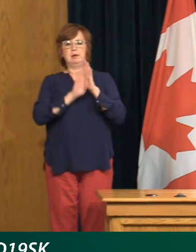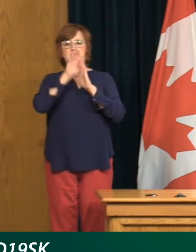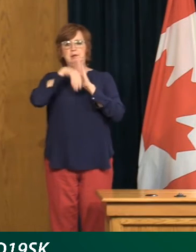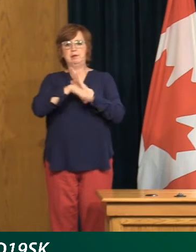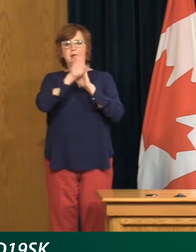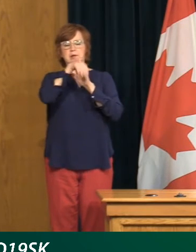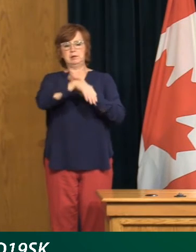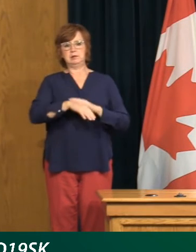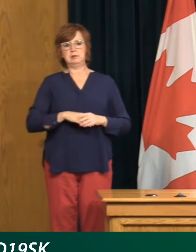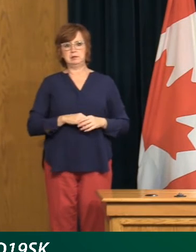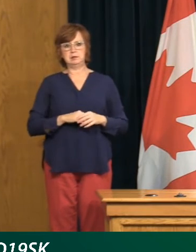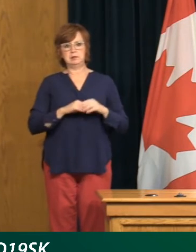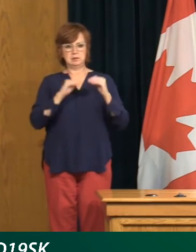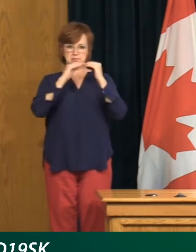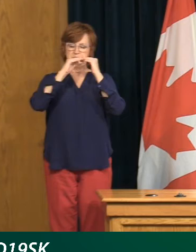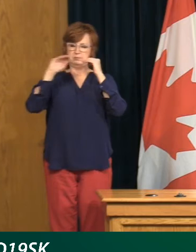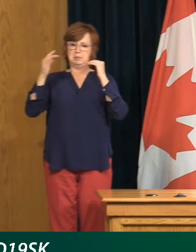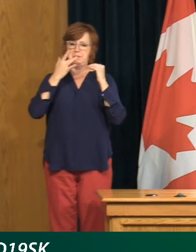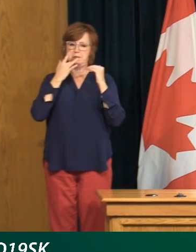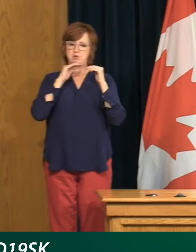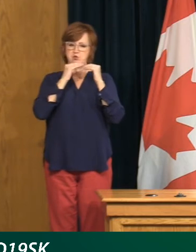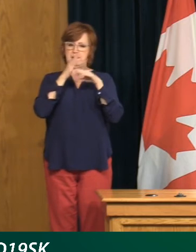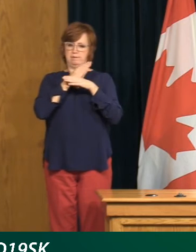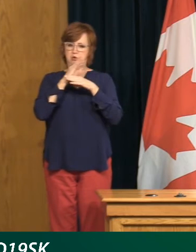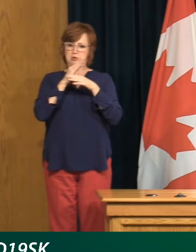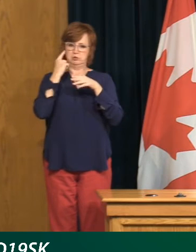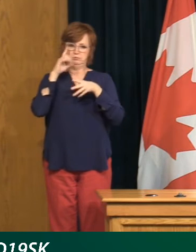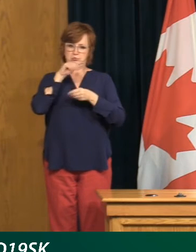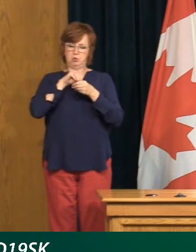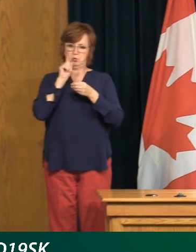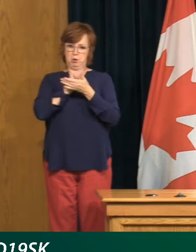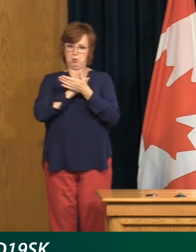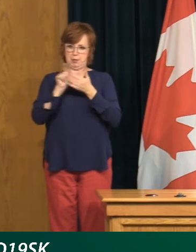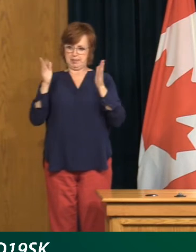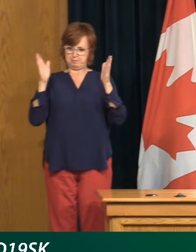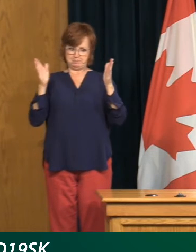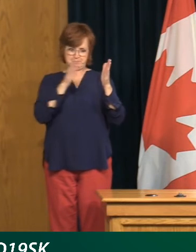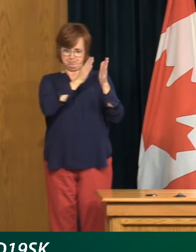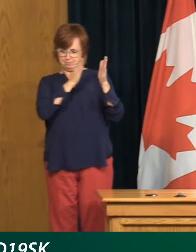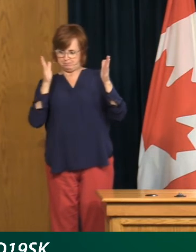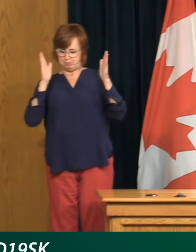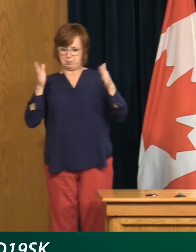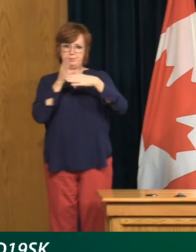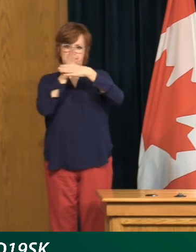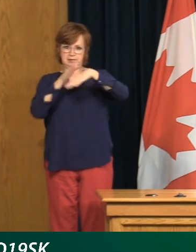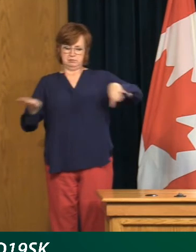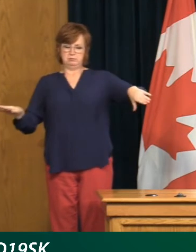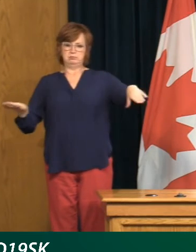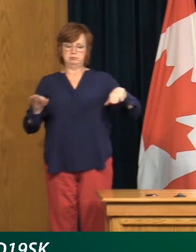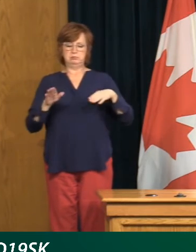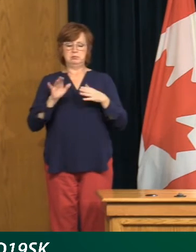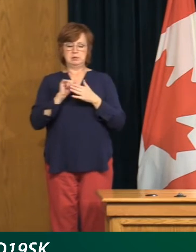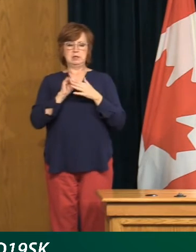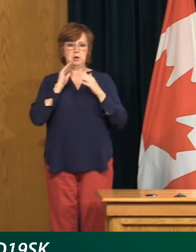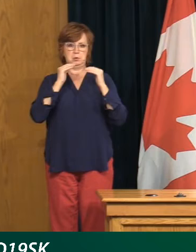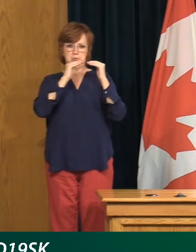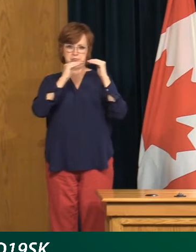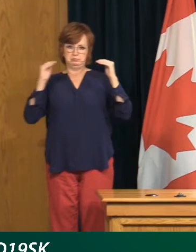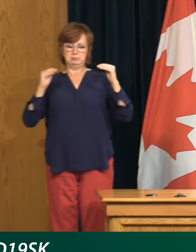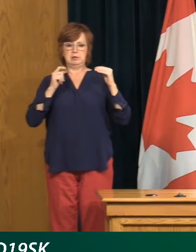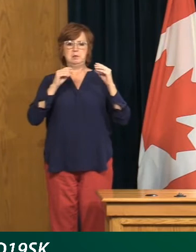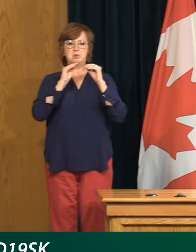I like to look at the average over the past week because that really evens out the day-to-day fluctuations.